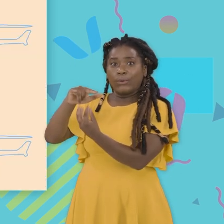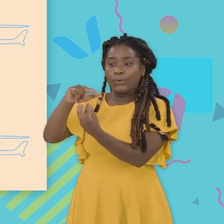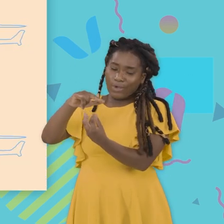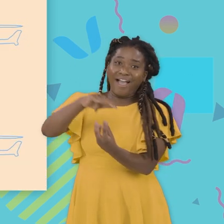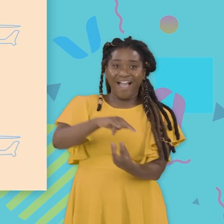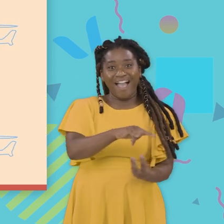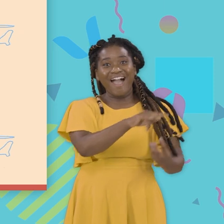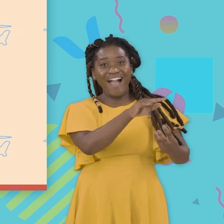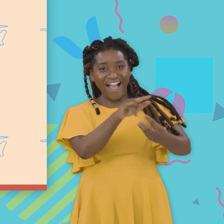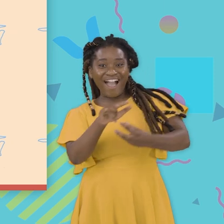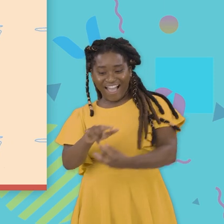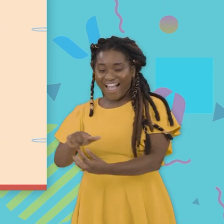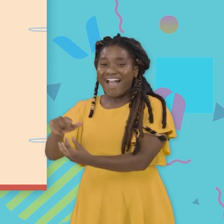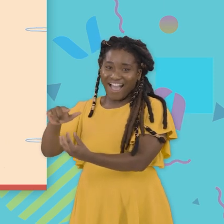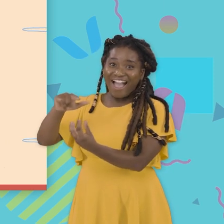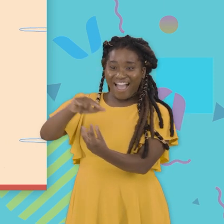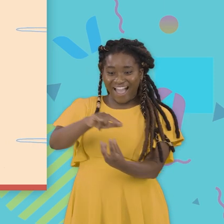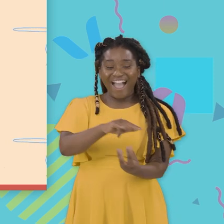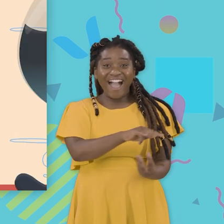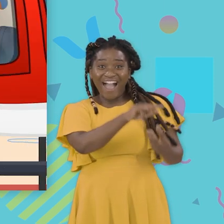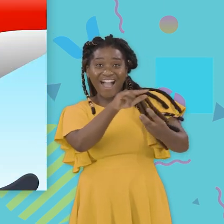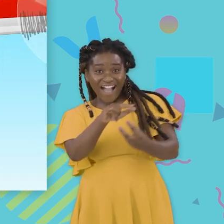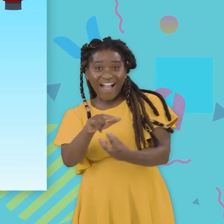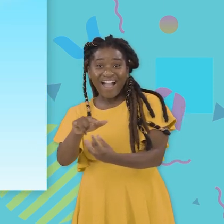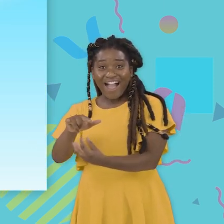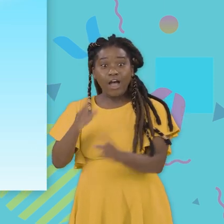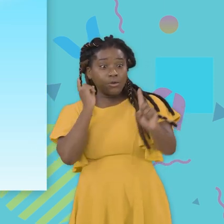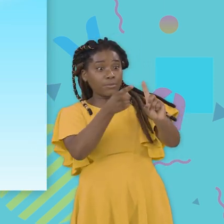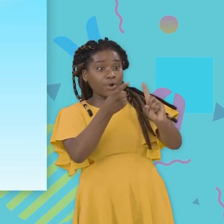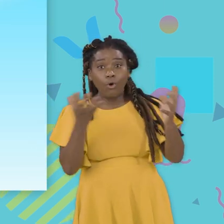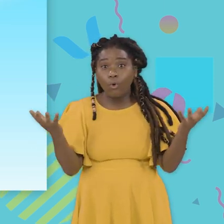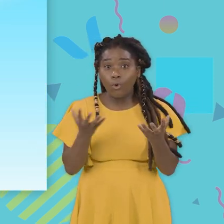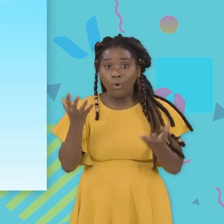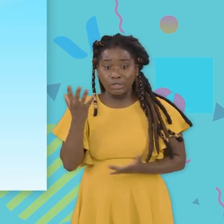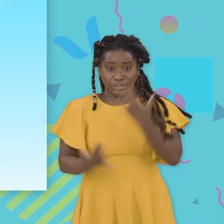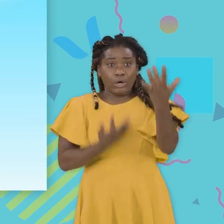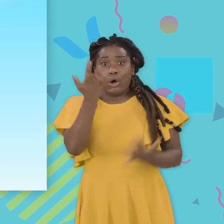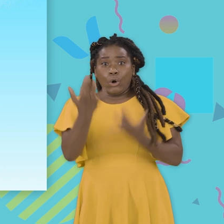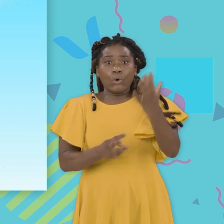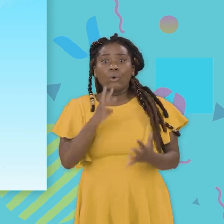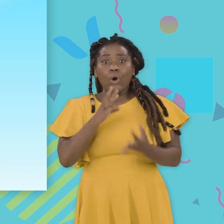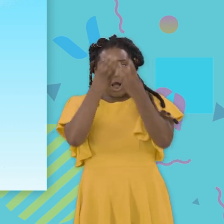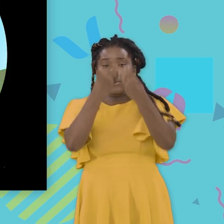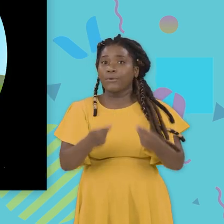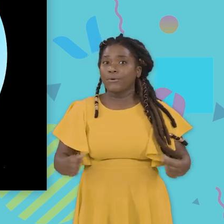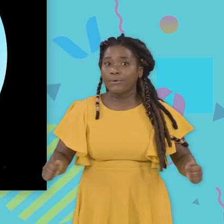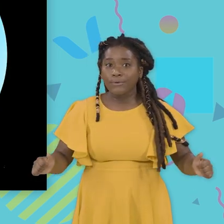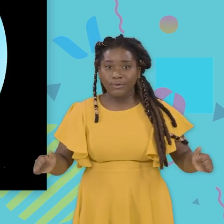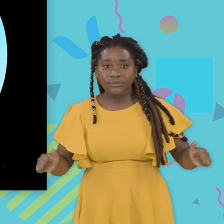firefighting helicopter On a mission to put those fires out lots of